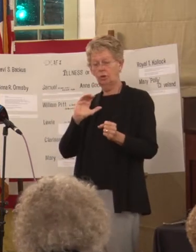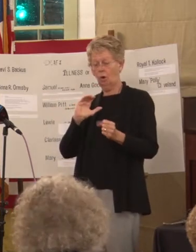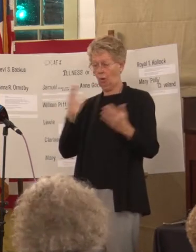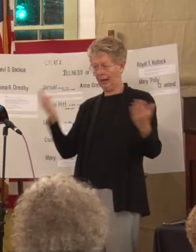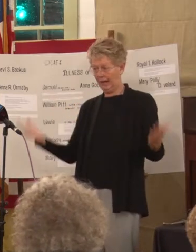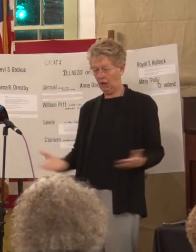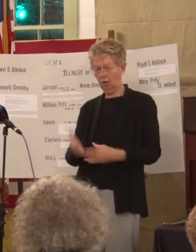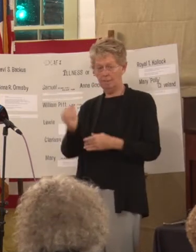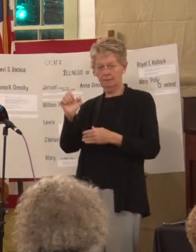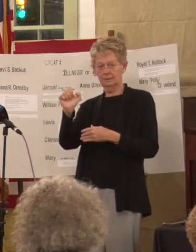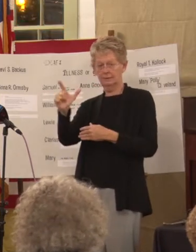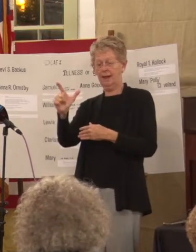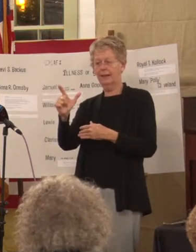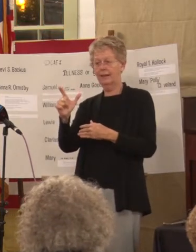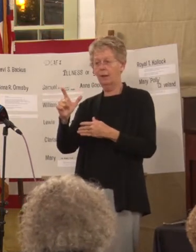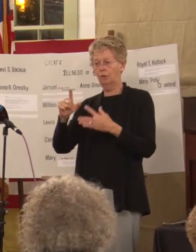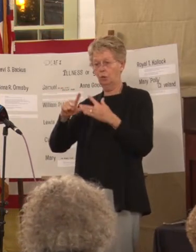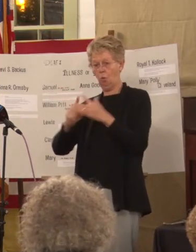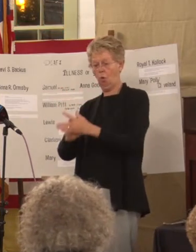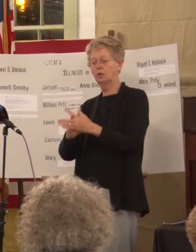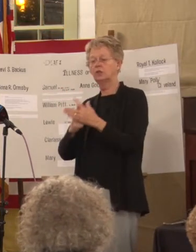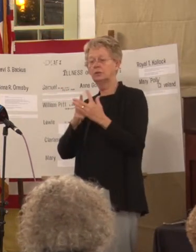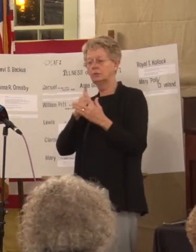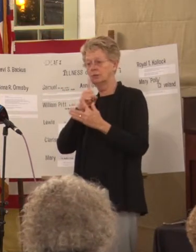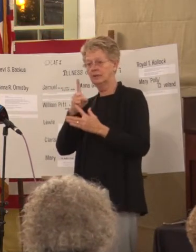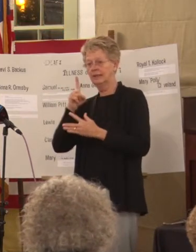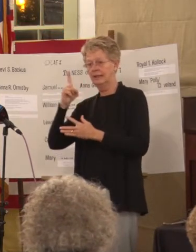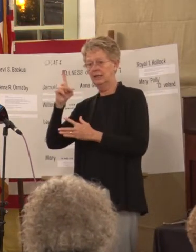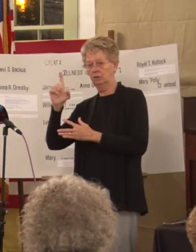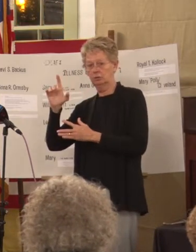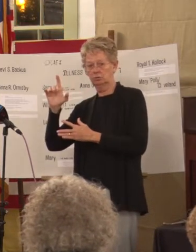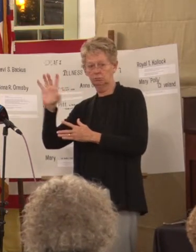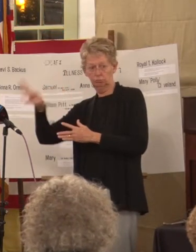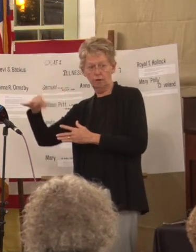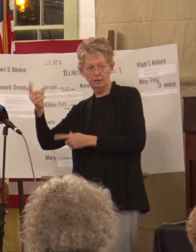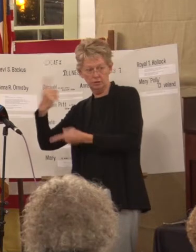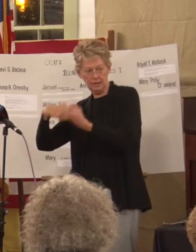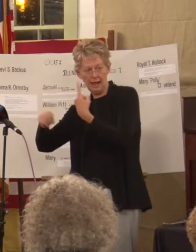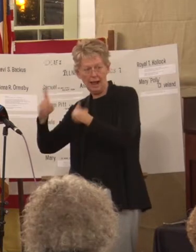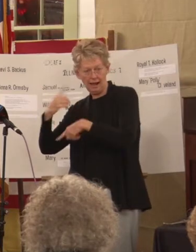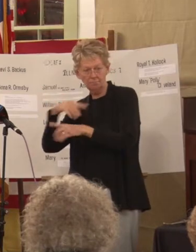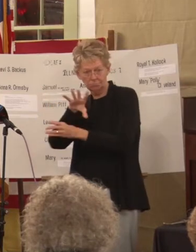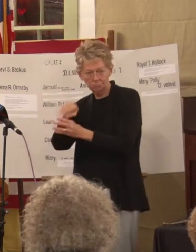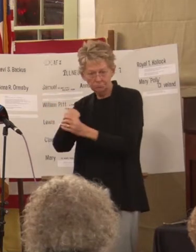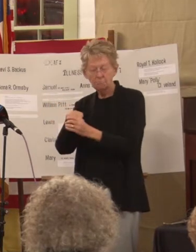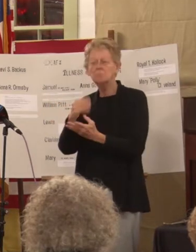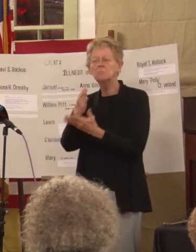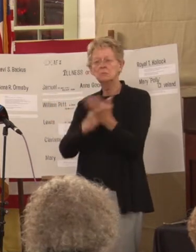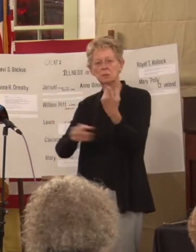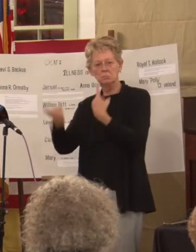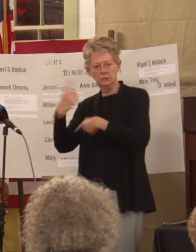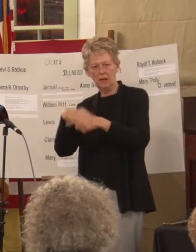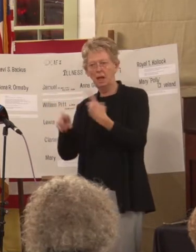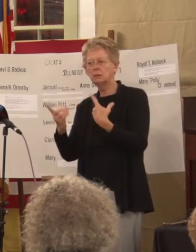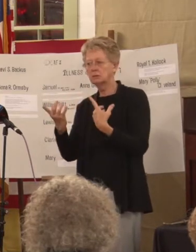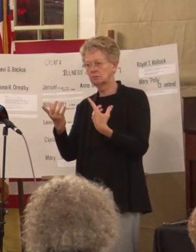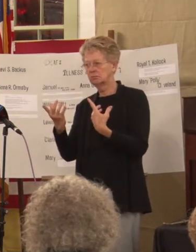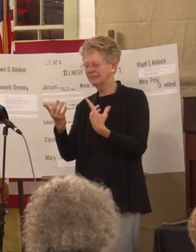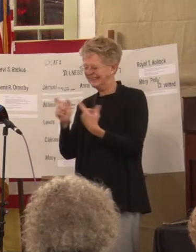sign language has the French sign language component, and there are some signs that are exactly the